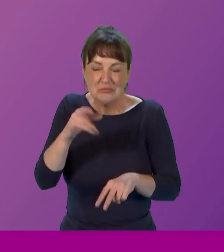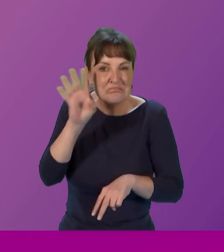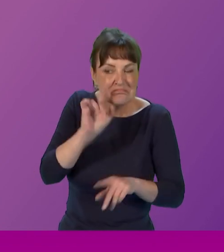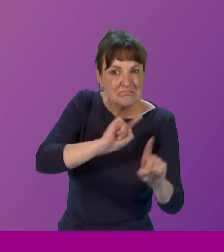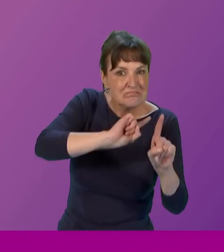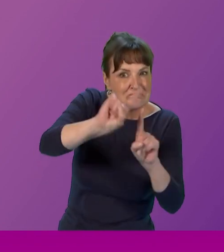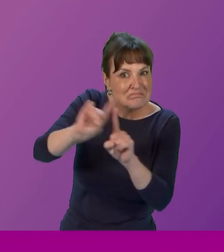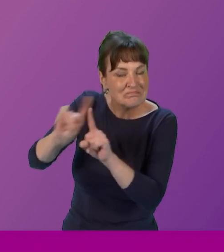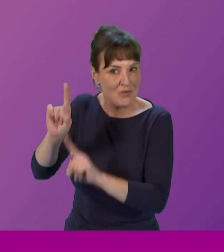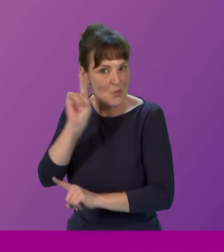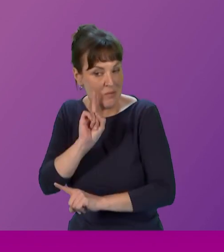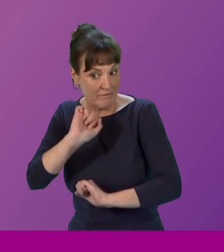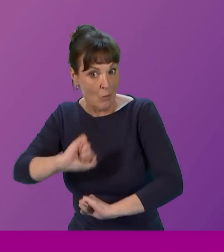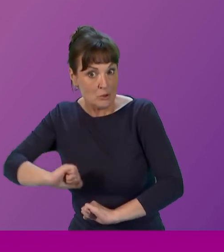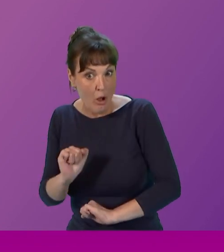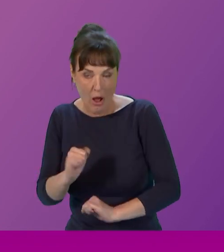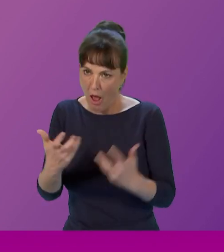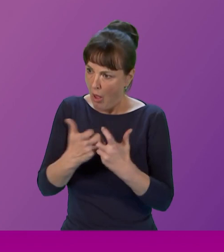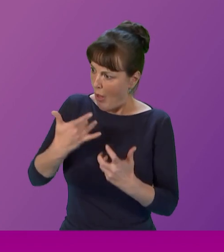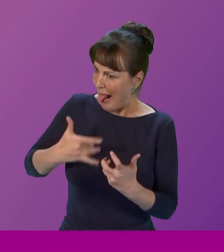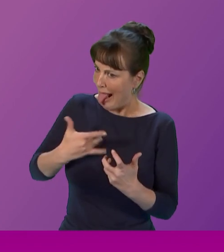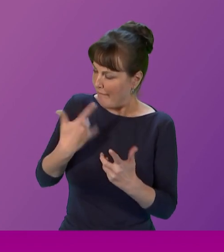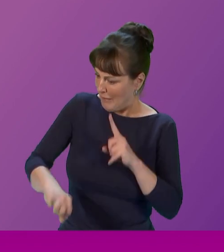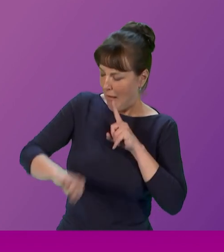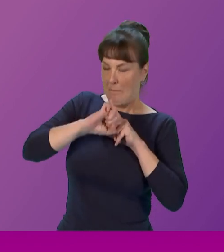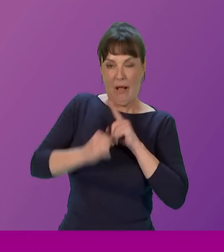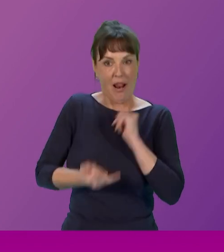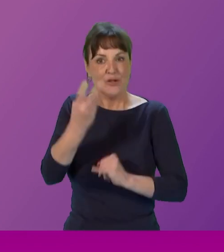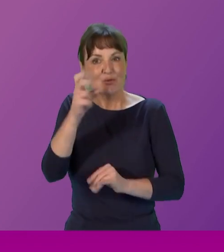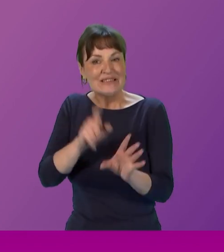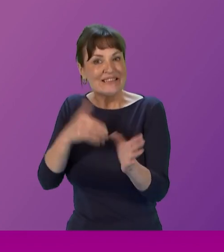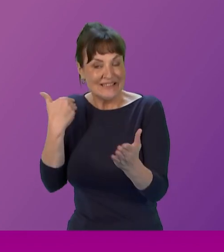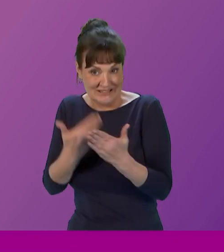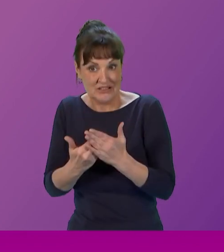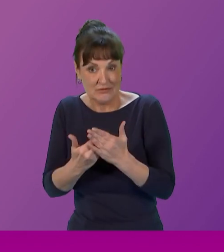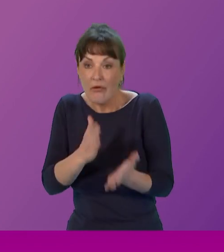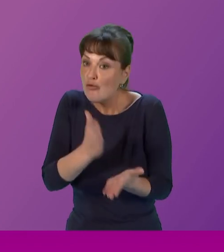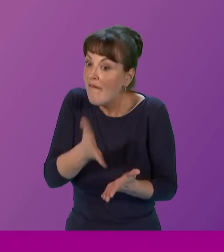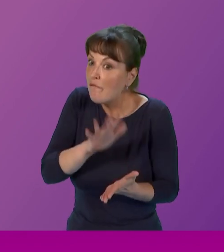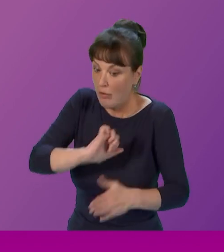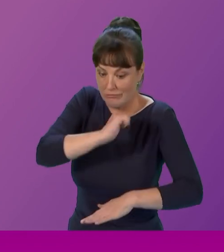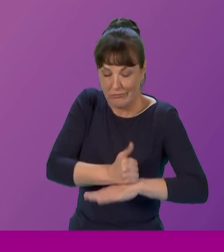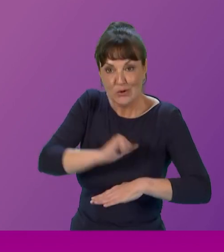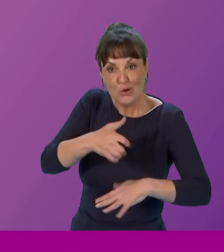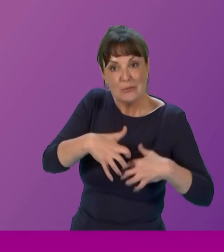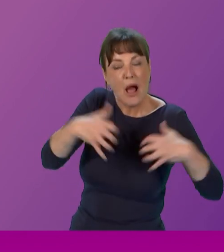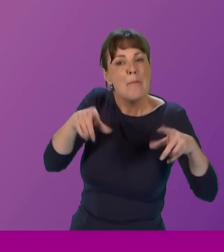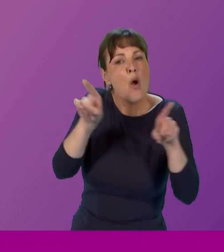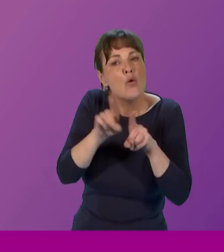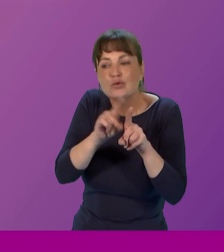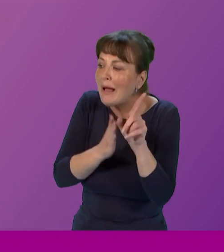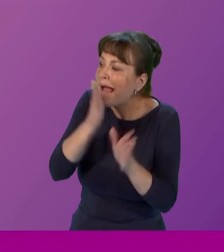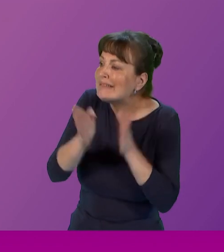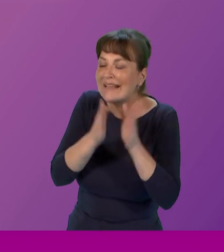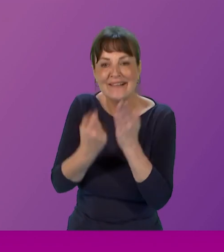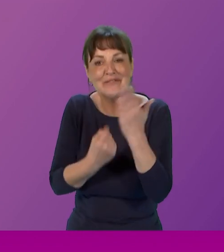across scotland on how their lives have been impacted in the last 20 years and both by the scottish parliament and by attending events such